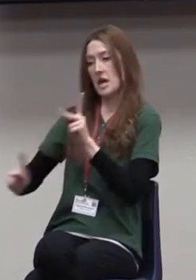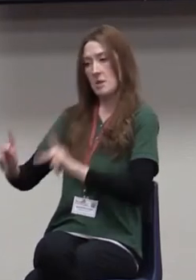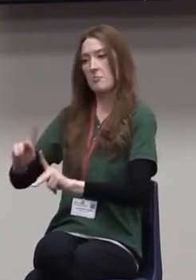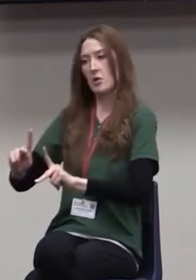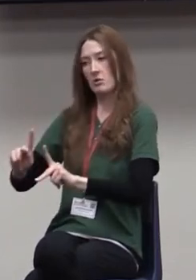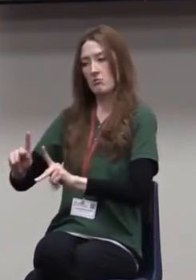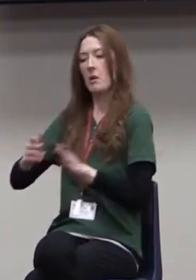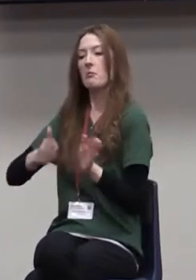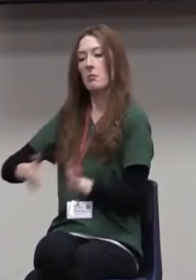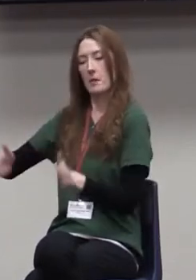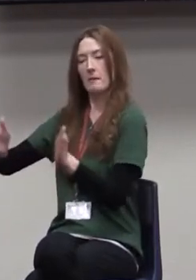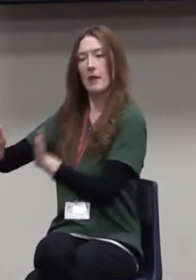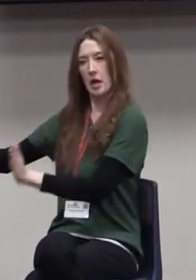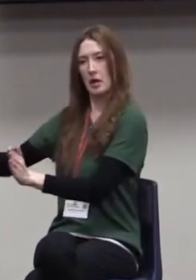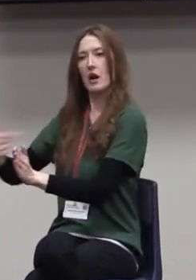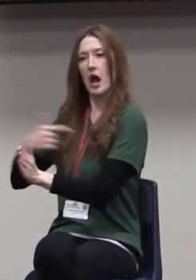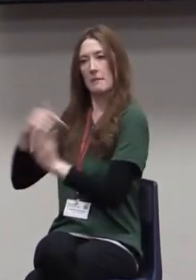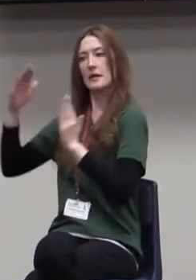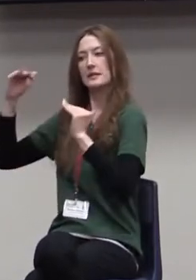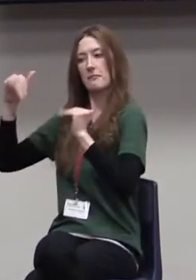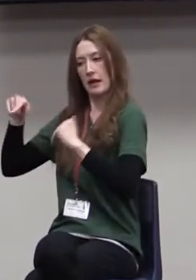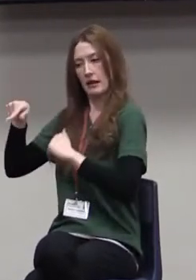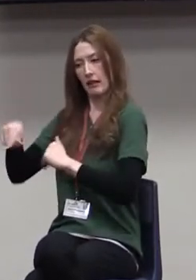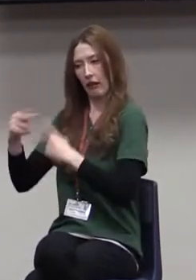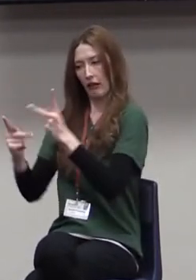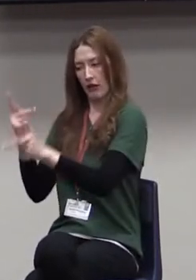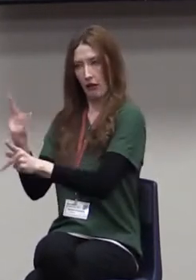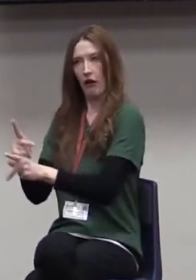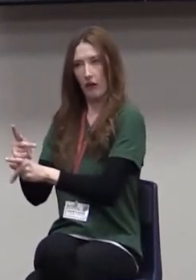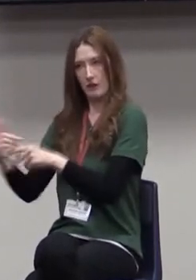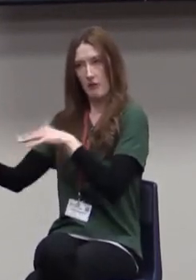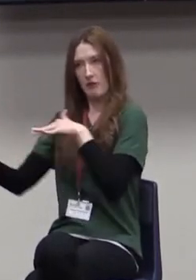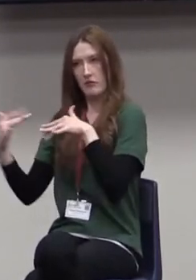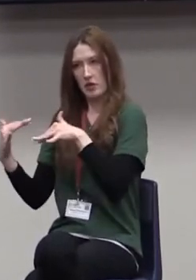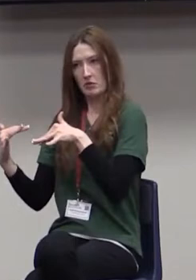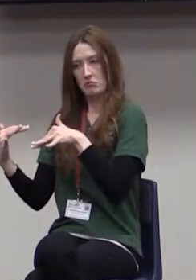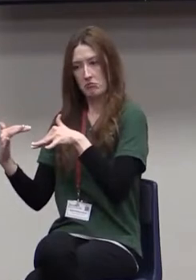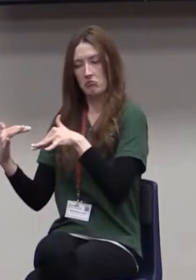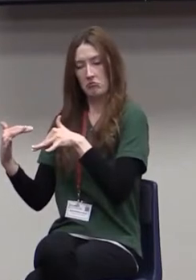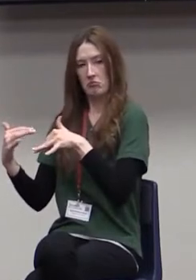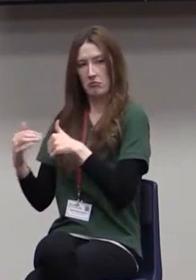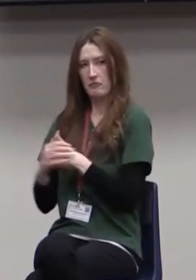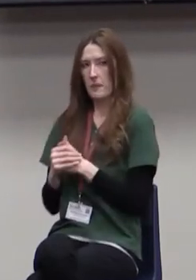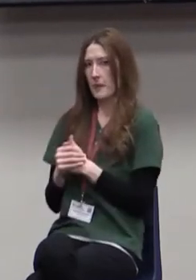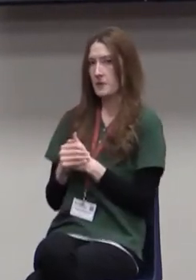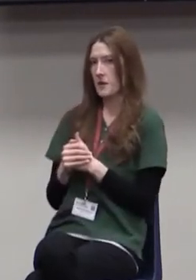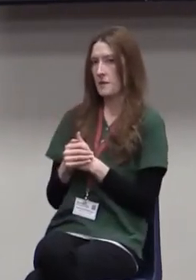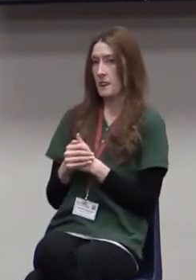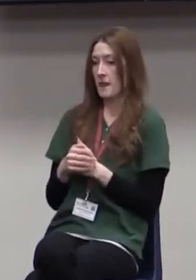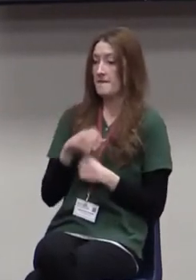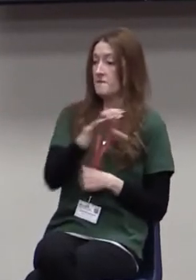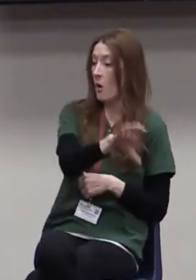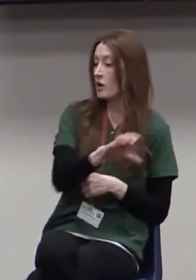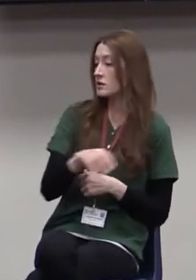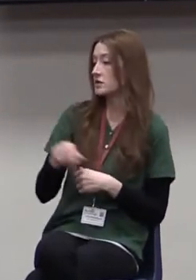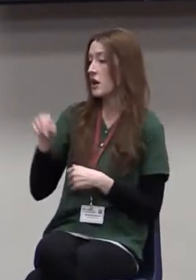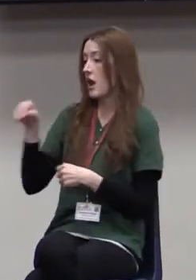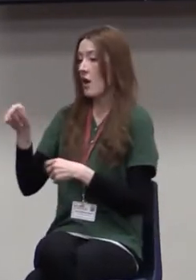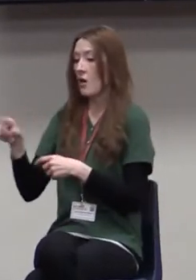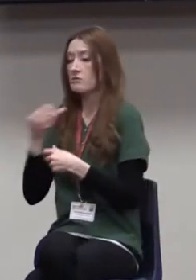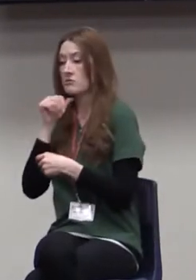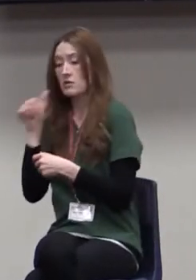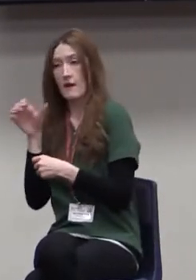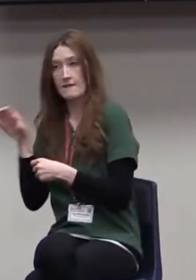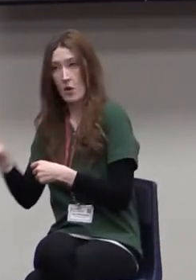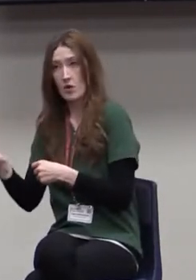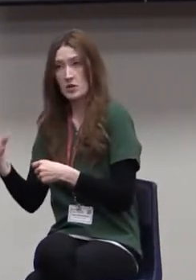expecting that conflict. And it doesn't remove the resistance. Forced or initiated, conflict is going to